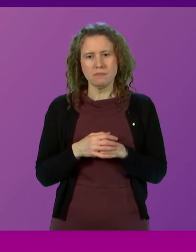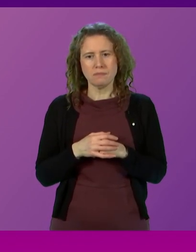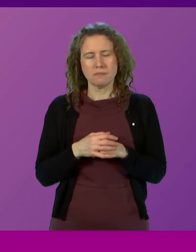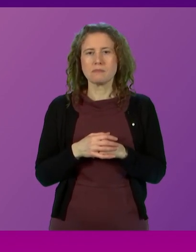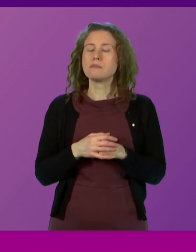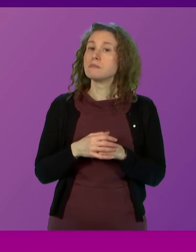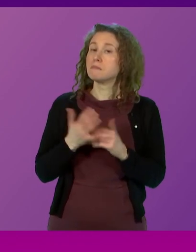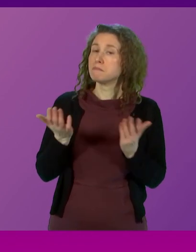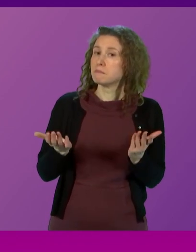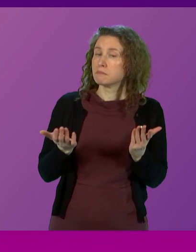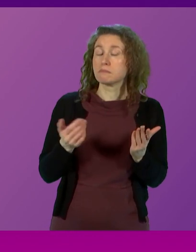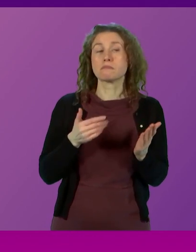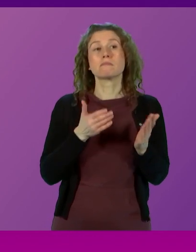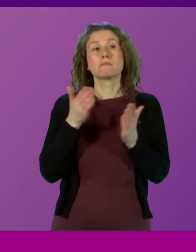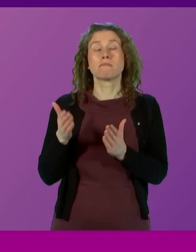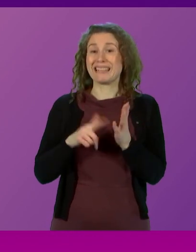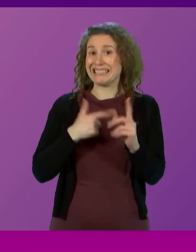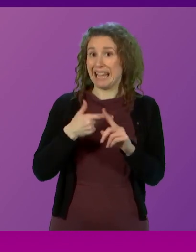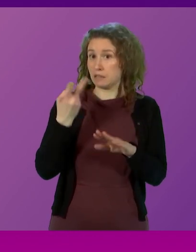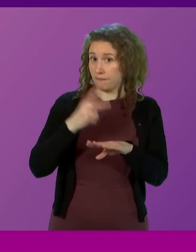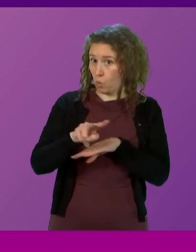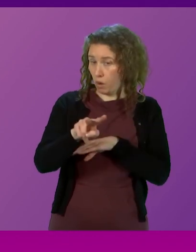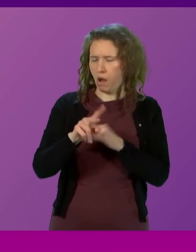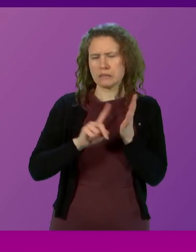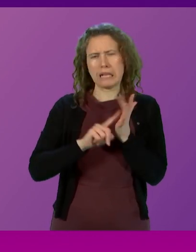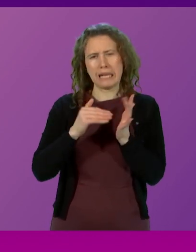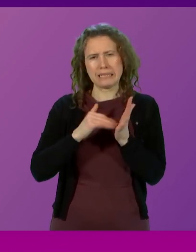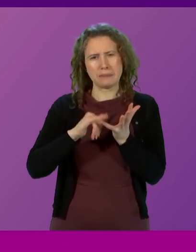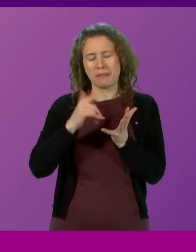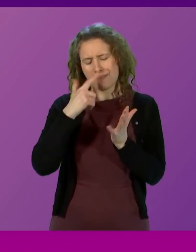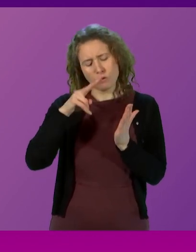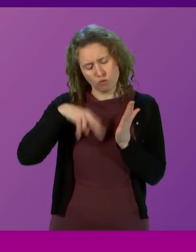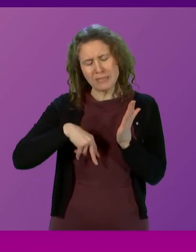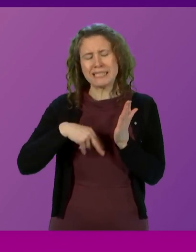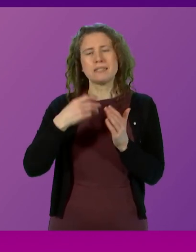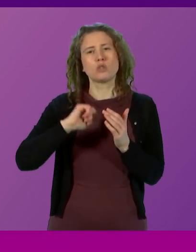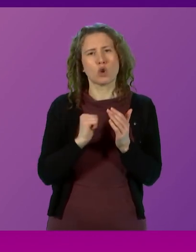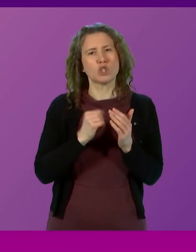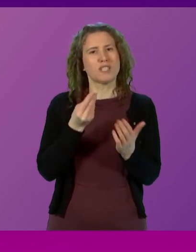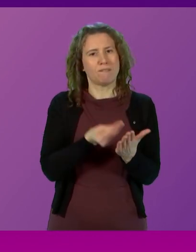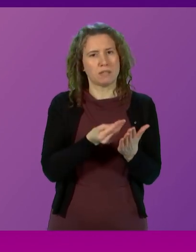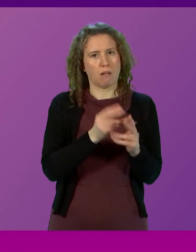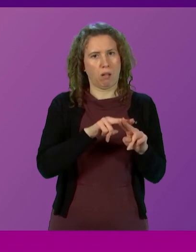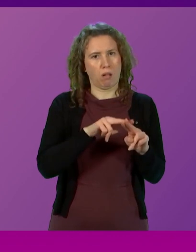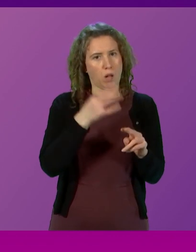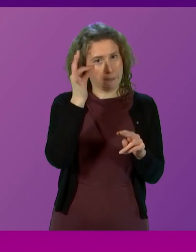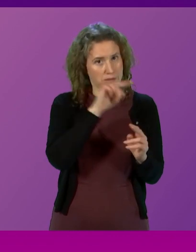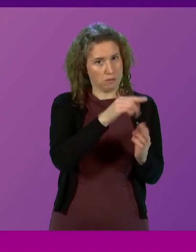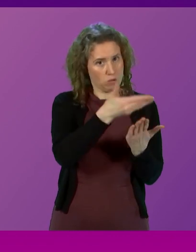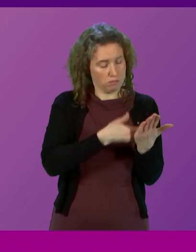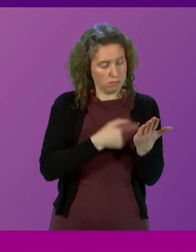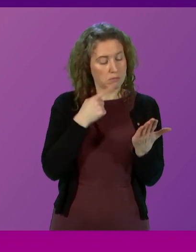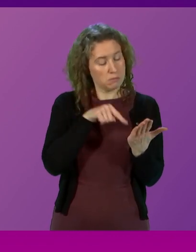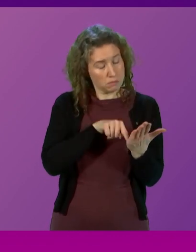When it comes to the tax forecast, Liz Smith will be able to read the Scottish Fiscal Commission's report, which indicates